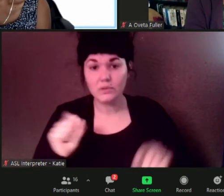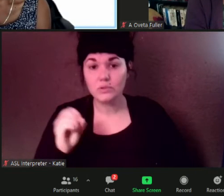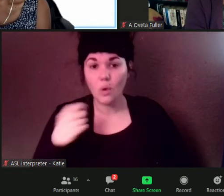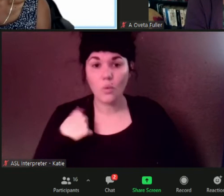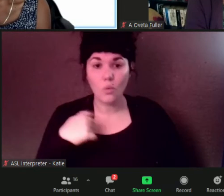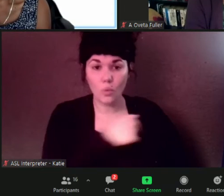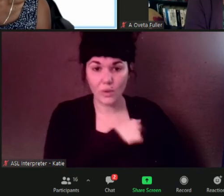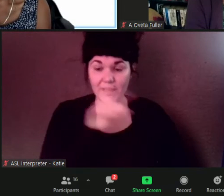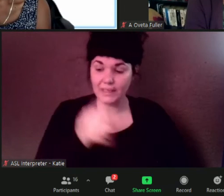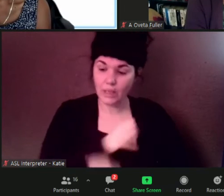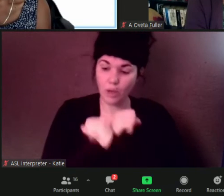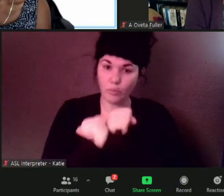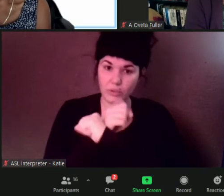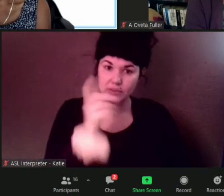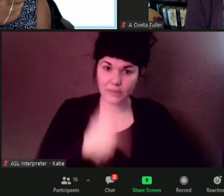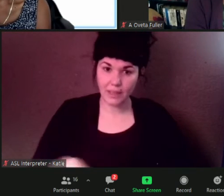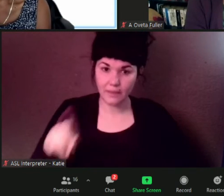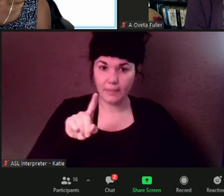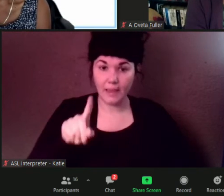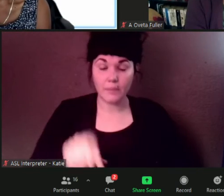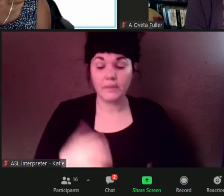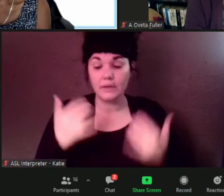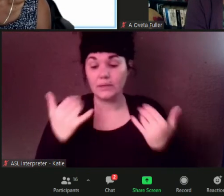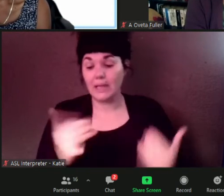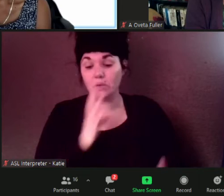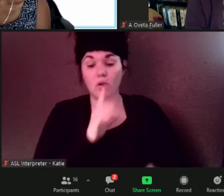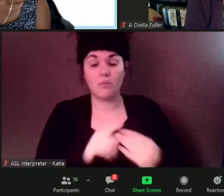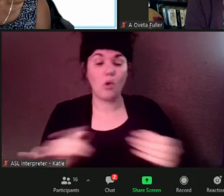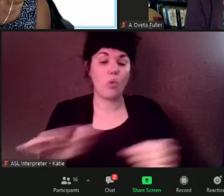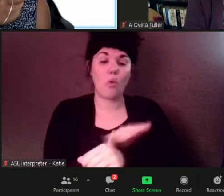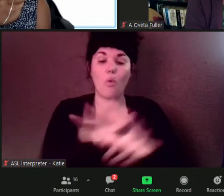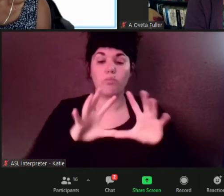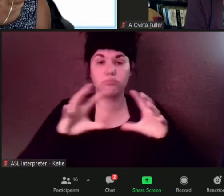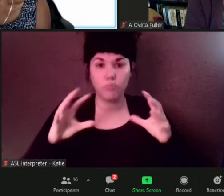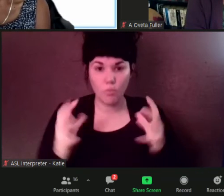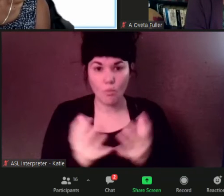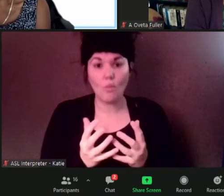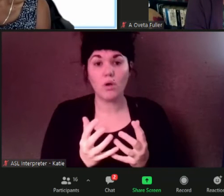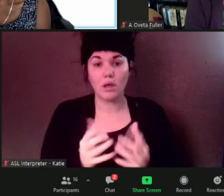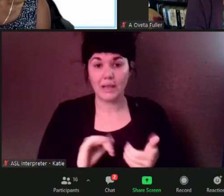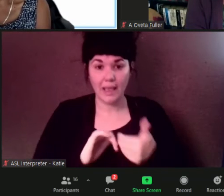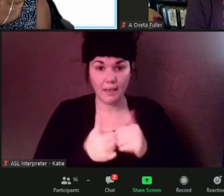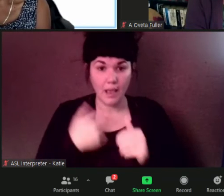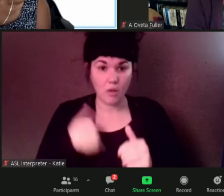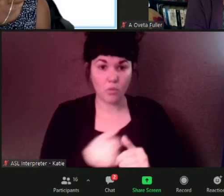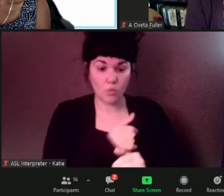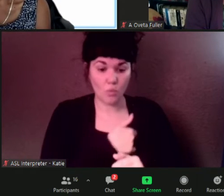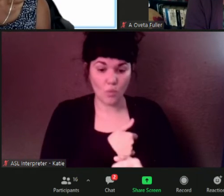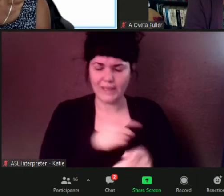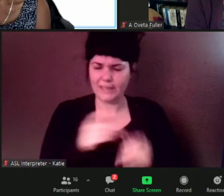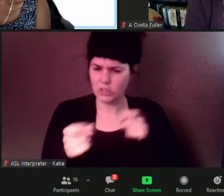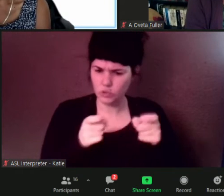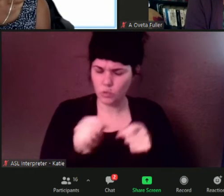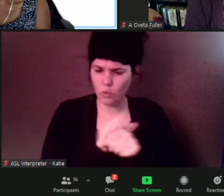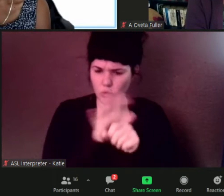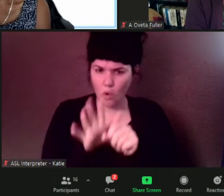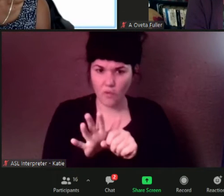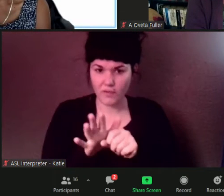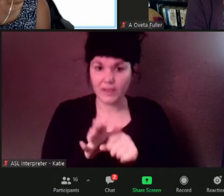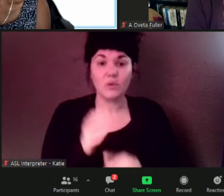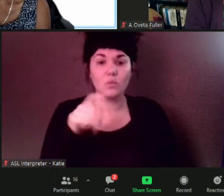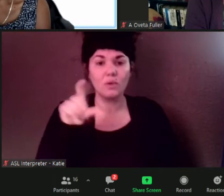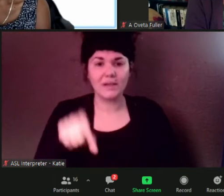the only way we're going to get this under control is by widespread vaccination uh the variants arise in